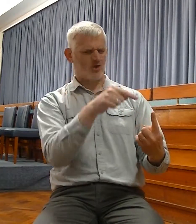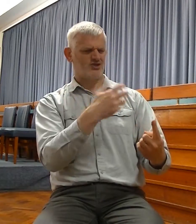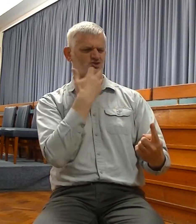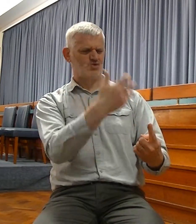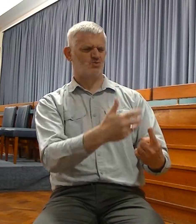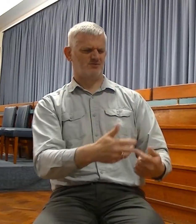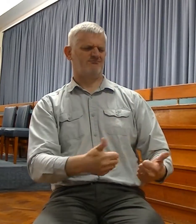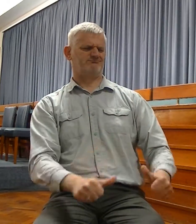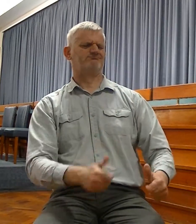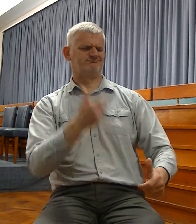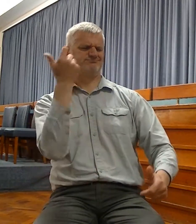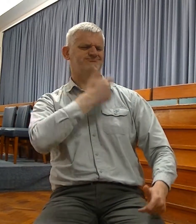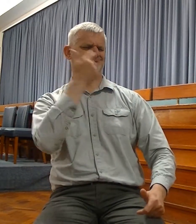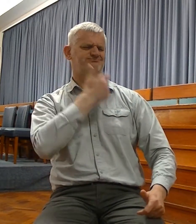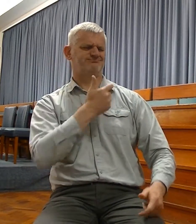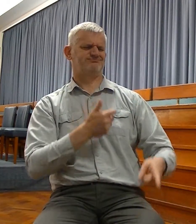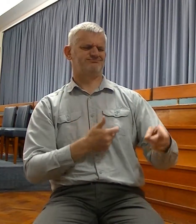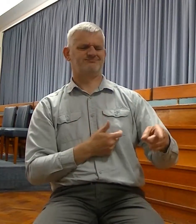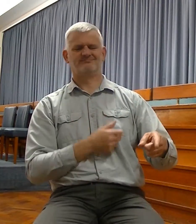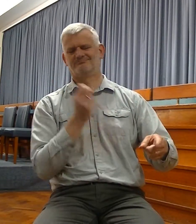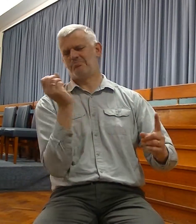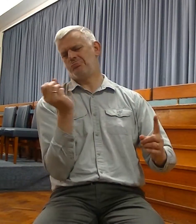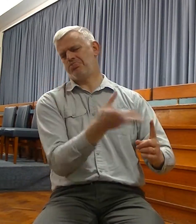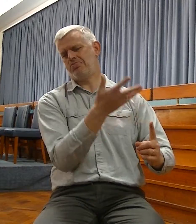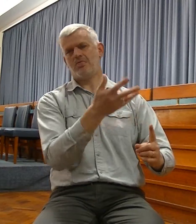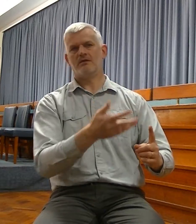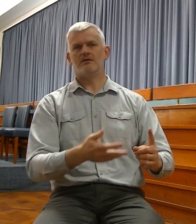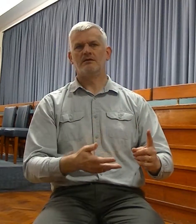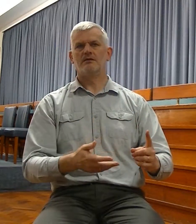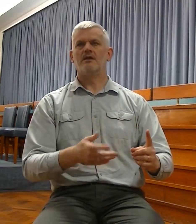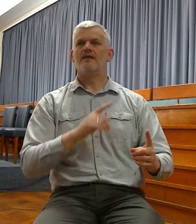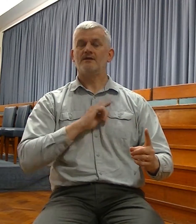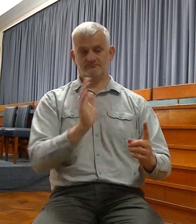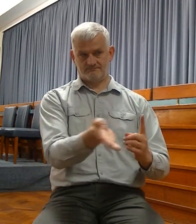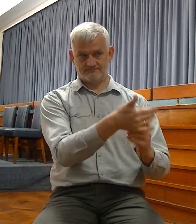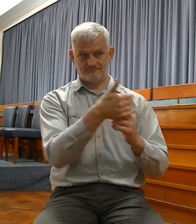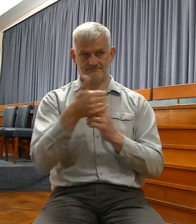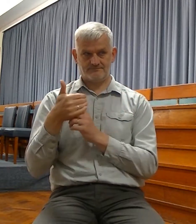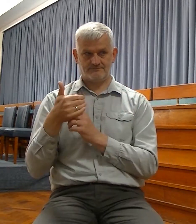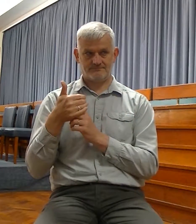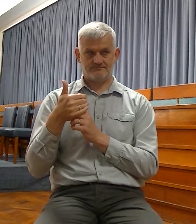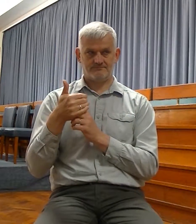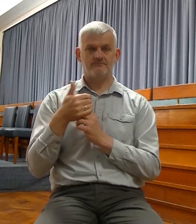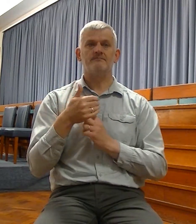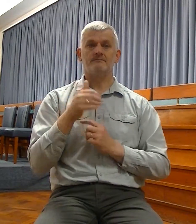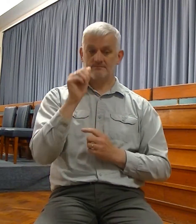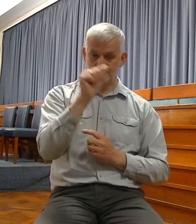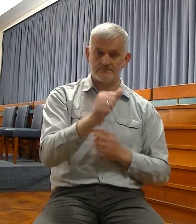no man seeketh after, but I'll bring you back, and the remnant were more back, from captivity,